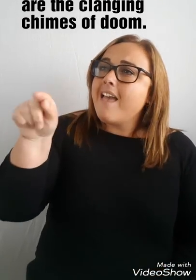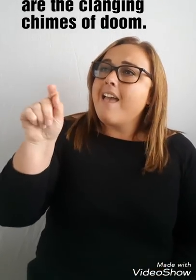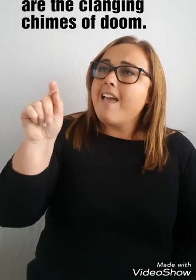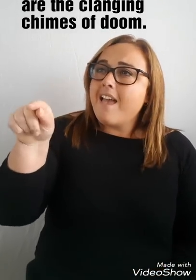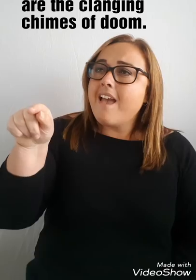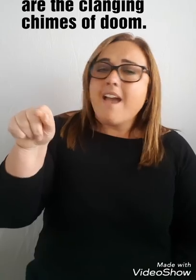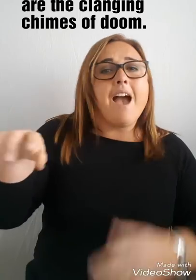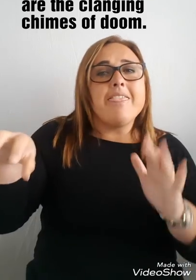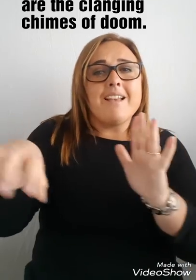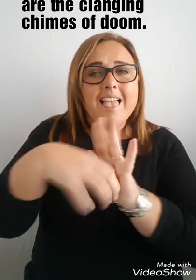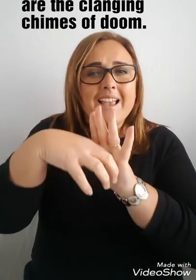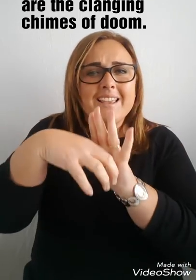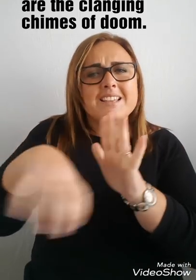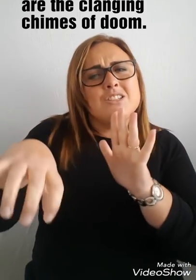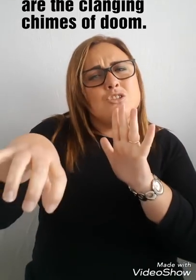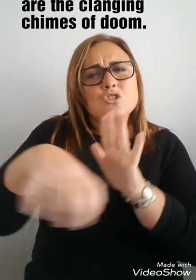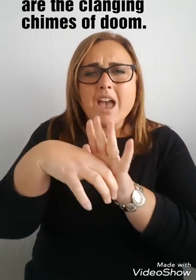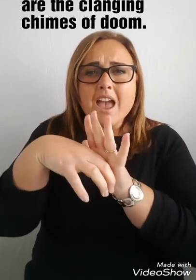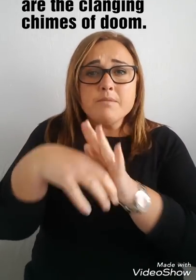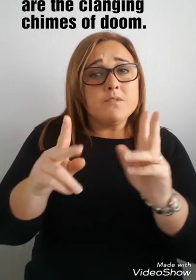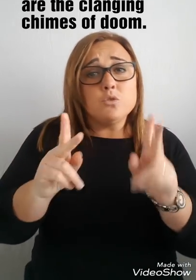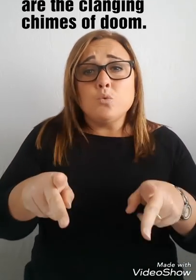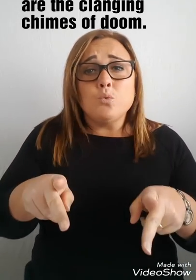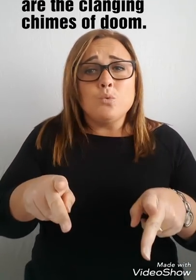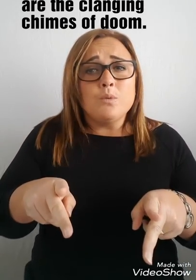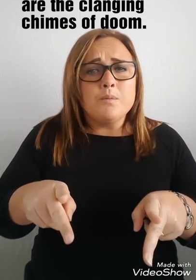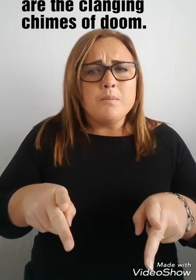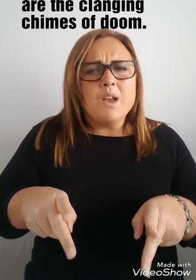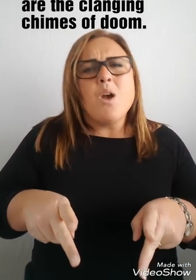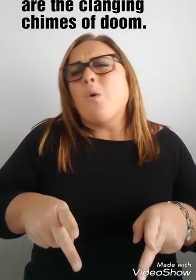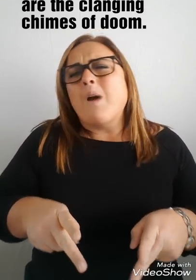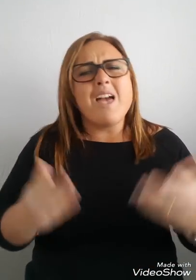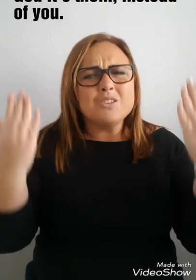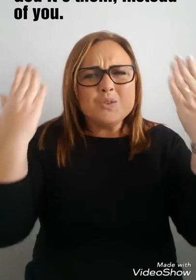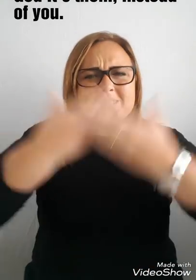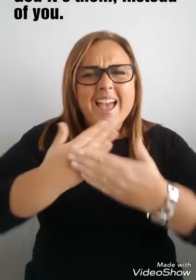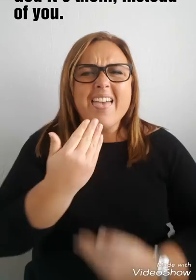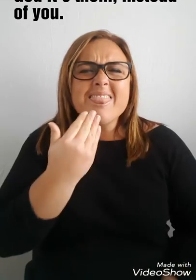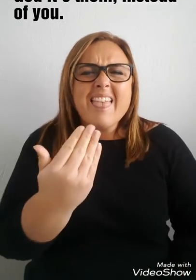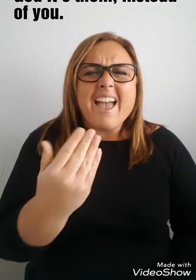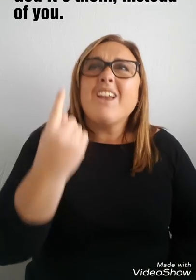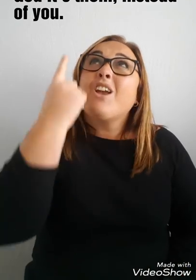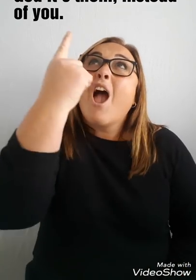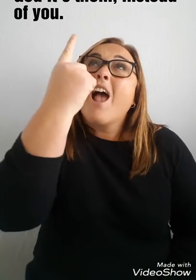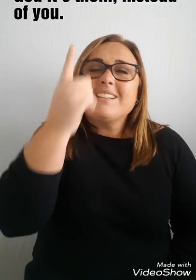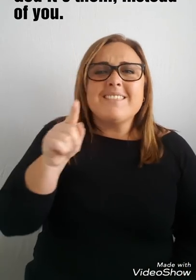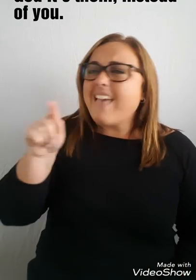Are glad each time she's alive Well, tonight, thank God, it's